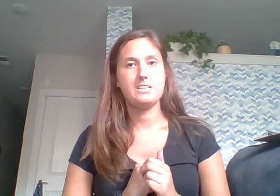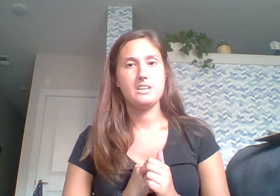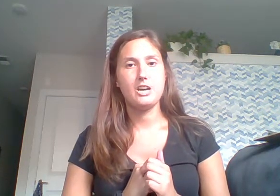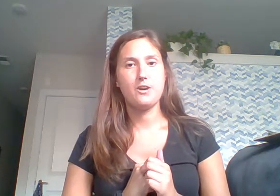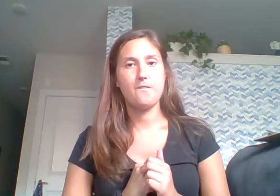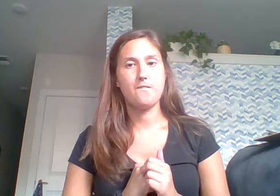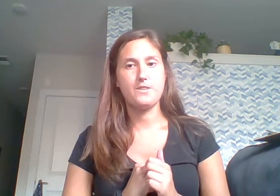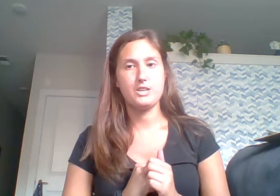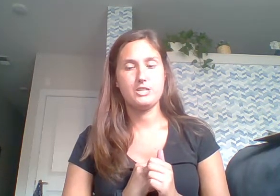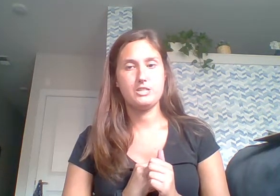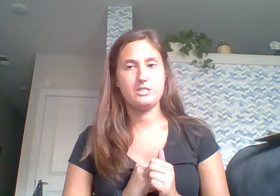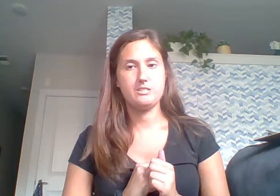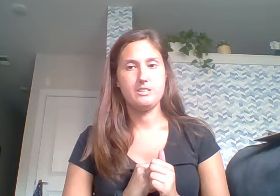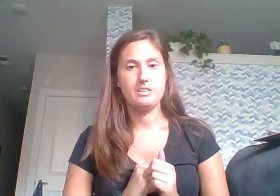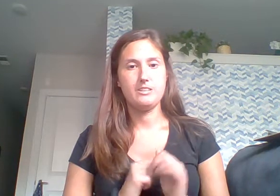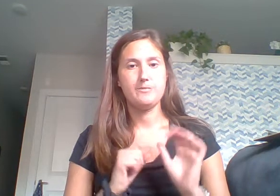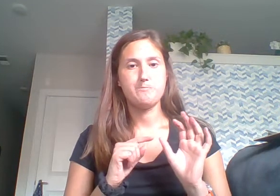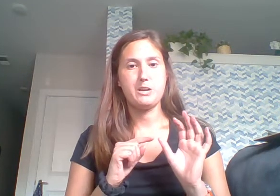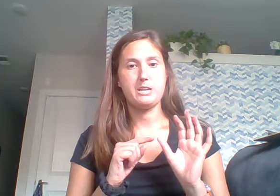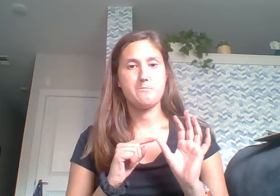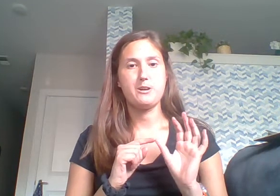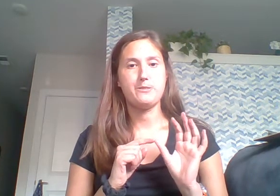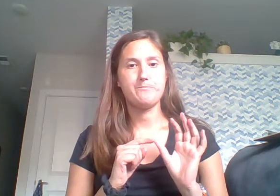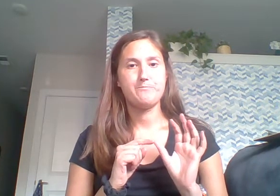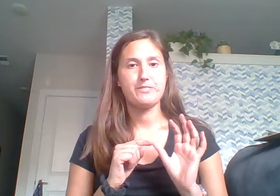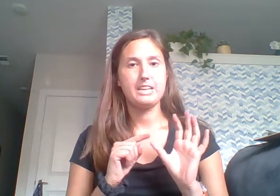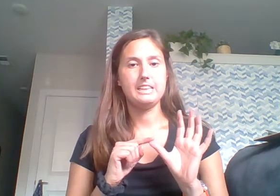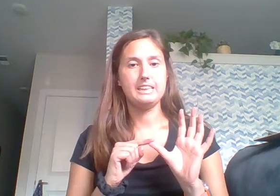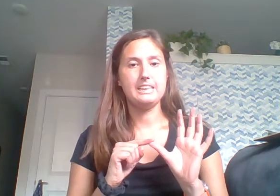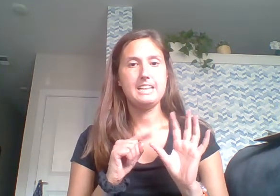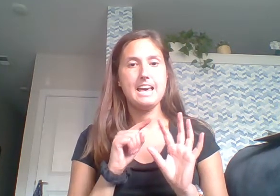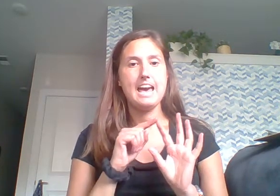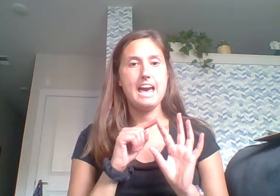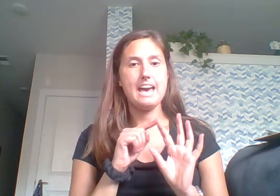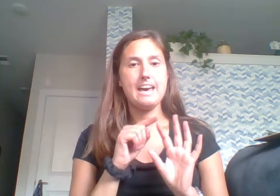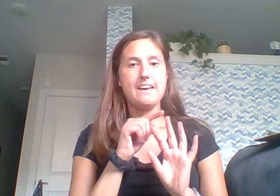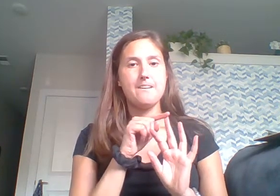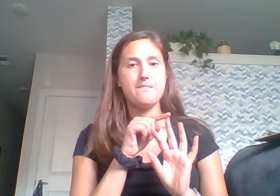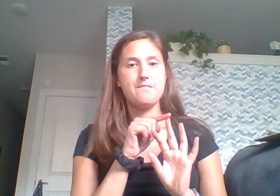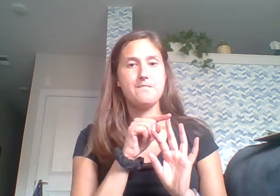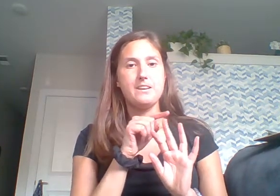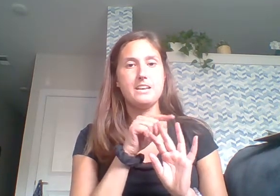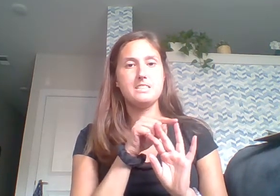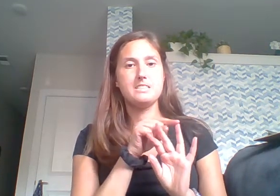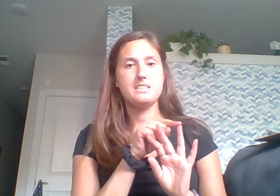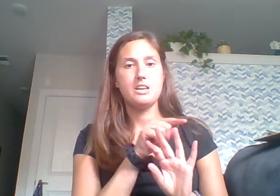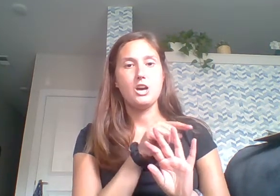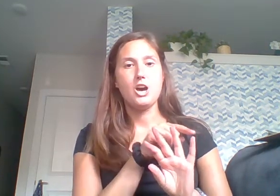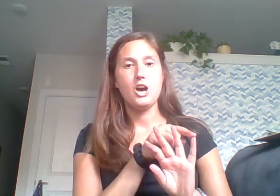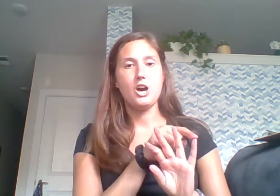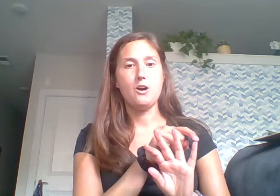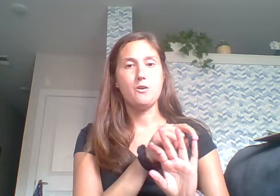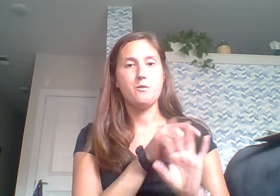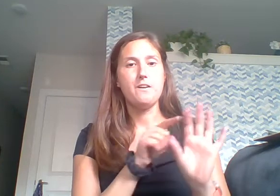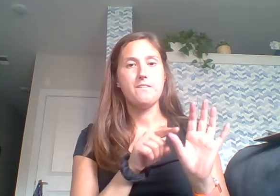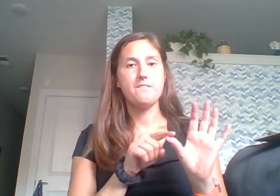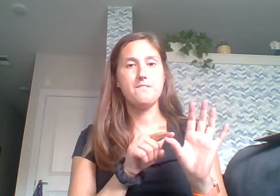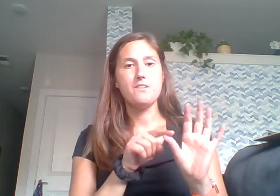Leftovers. Break it apart. Leftovers.-E-T-O-V